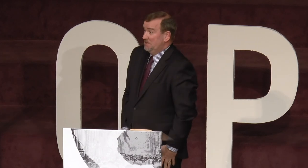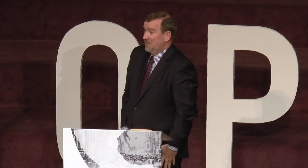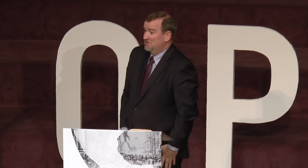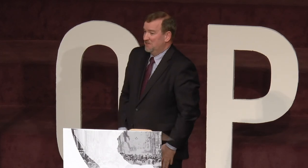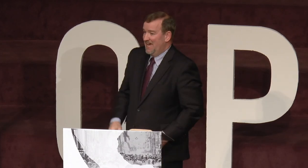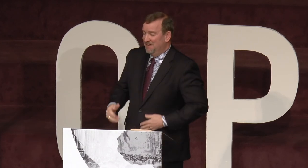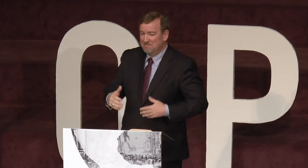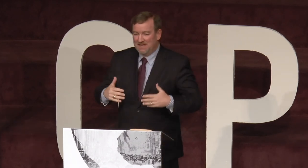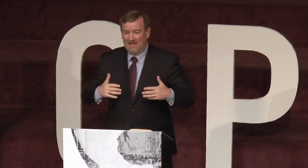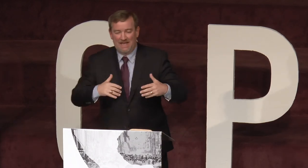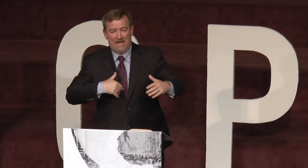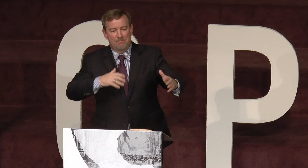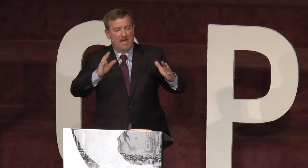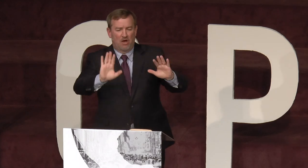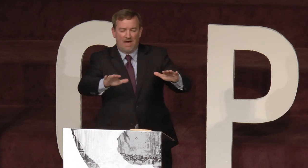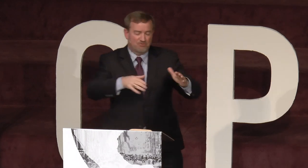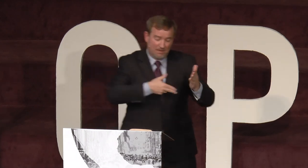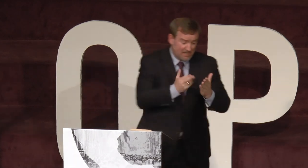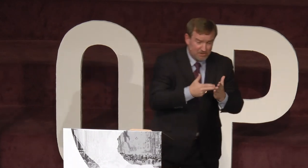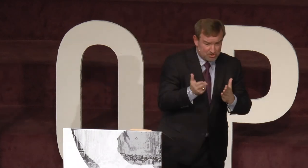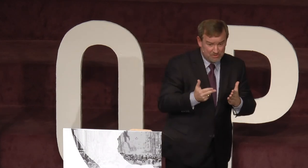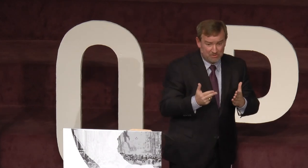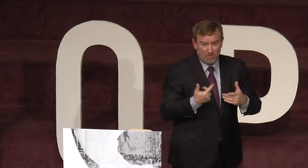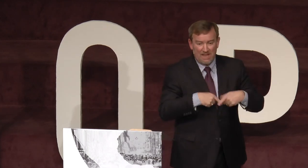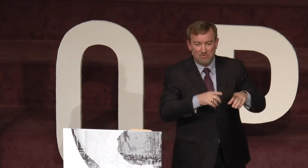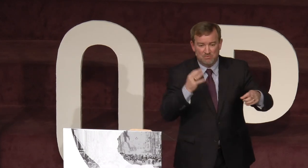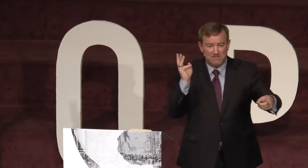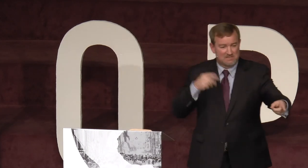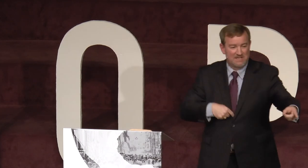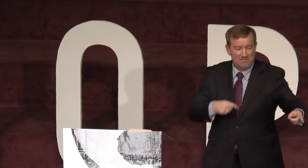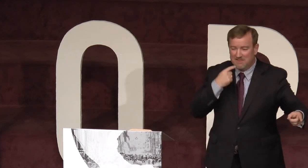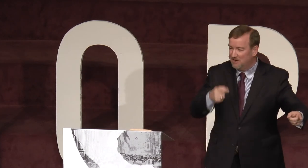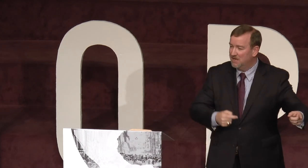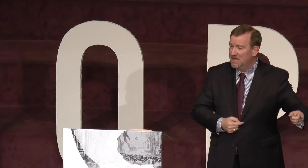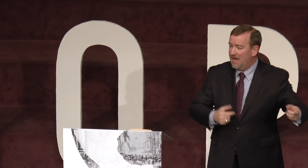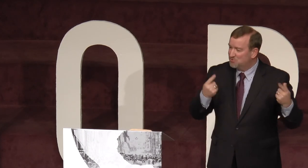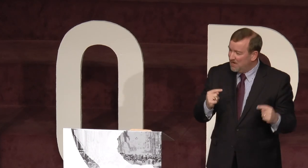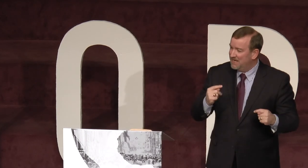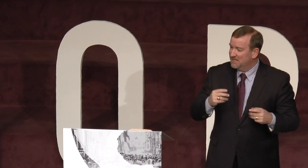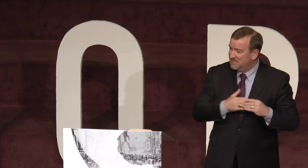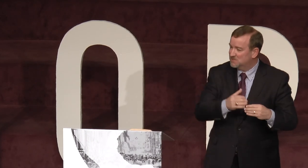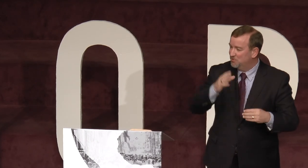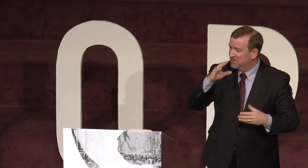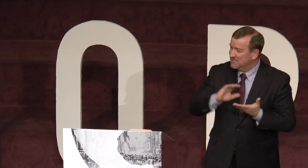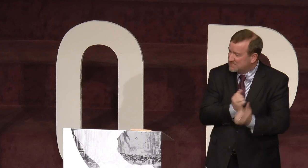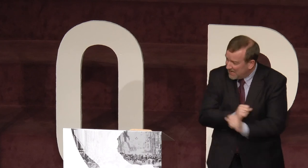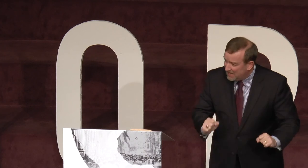He would do that. And I'm telling the truth. While I was witnessing to him, I thought, I'm trying to lead this boy to get saved.